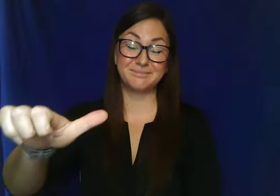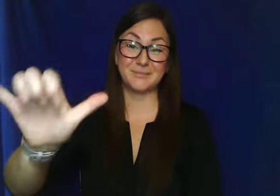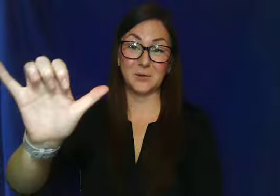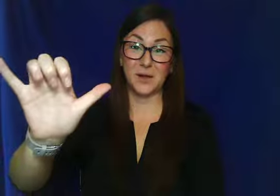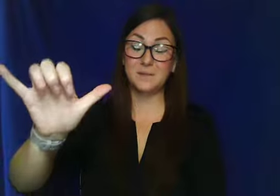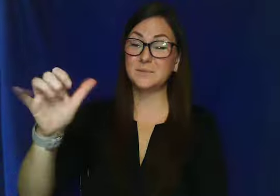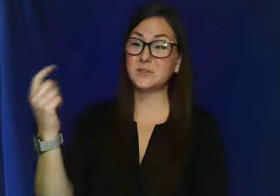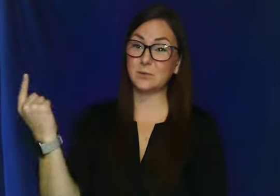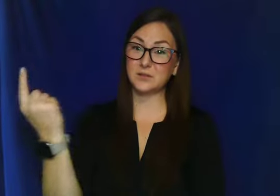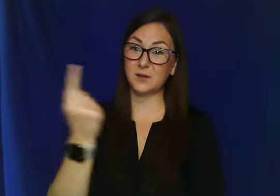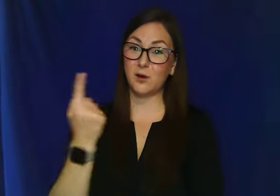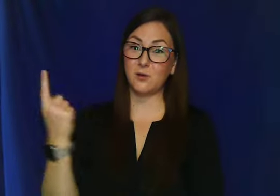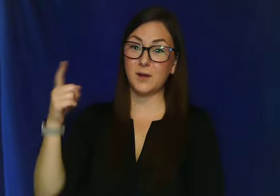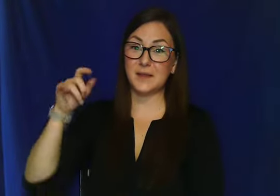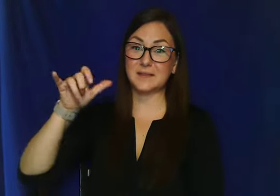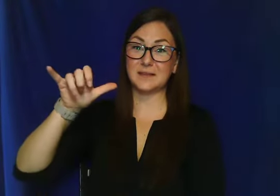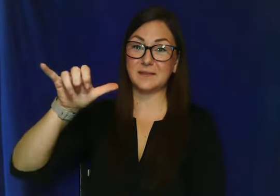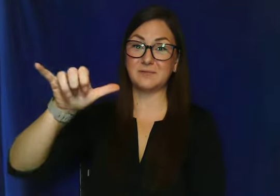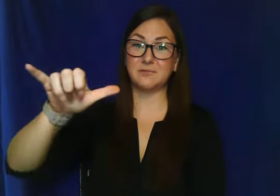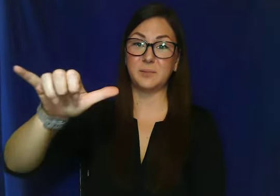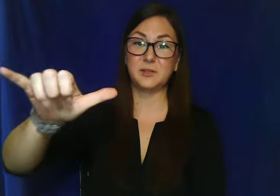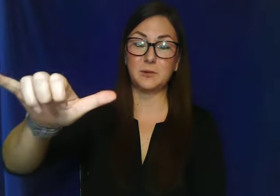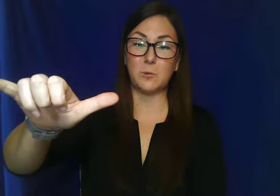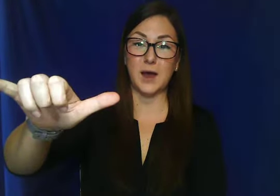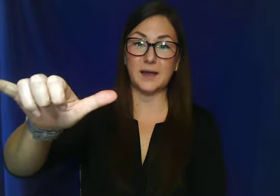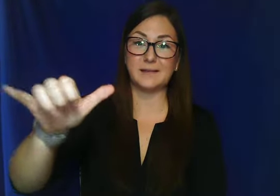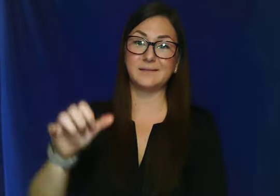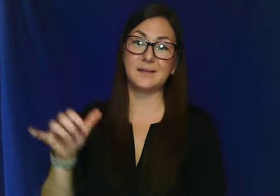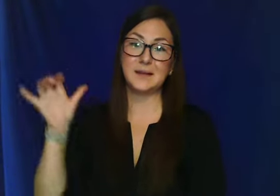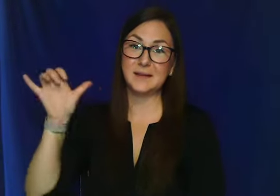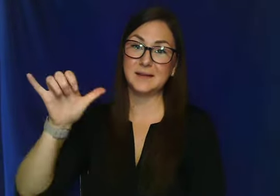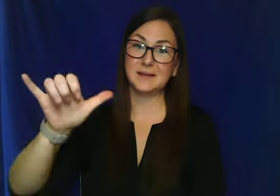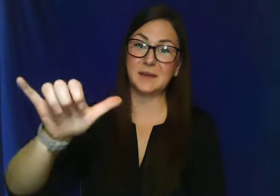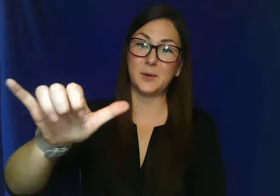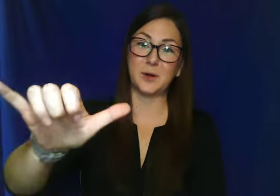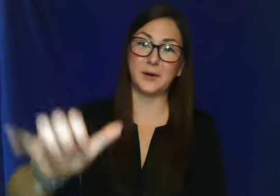Okay? So it's always, and then flip it to a Y, keep it going.